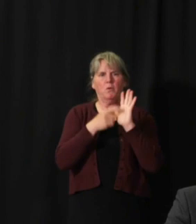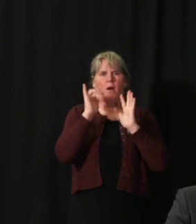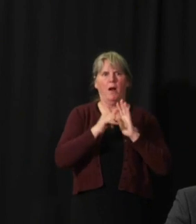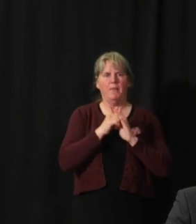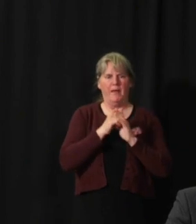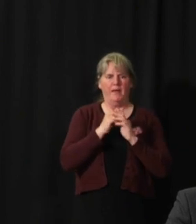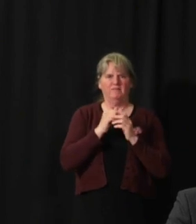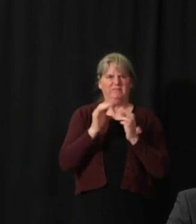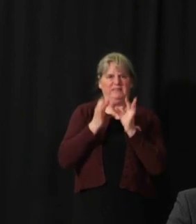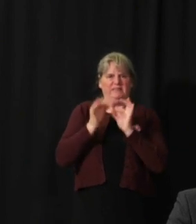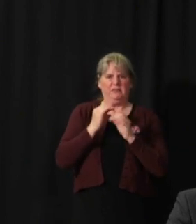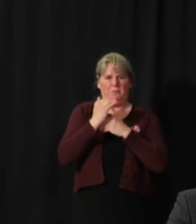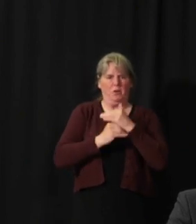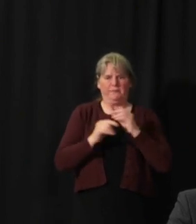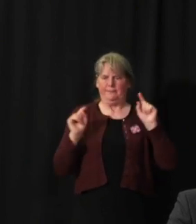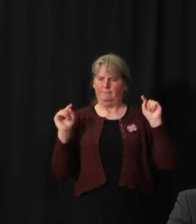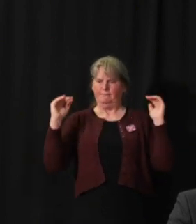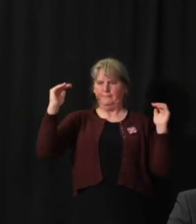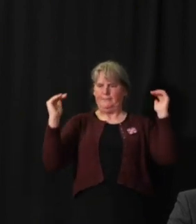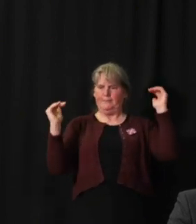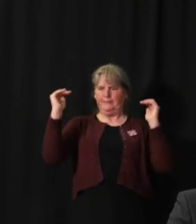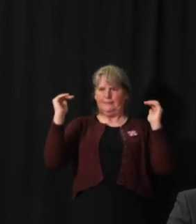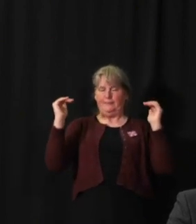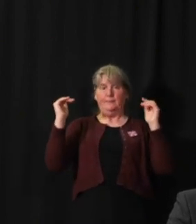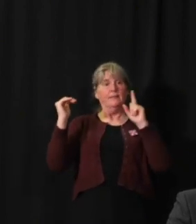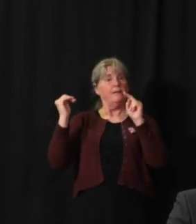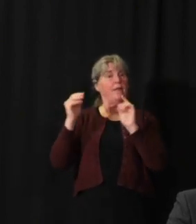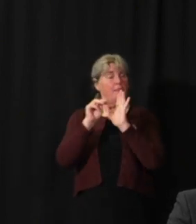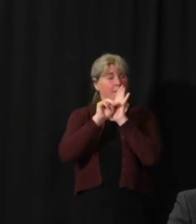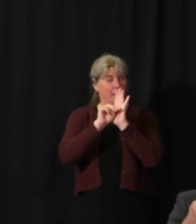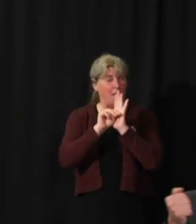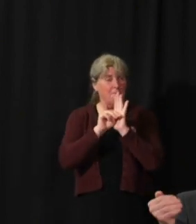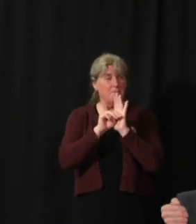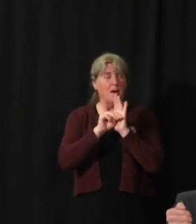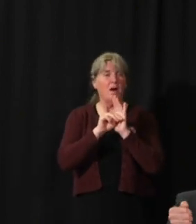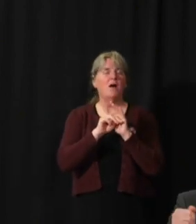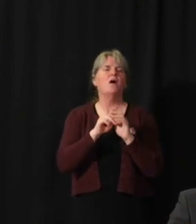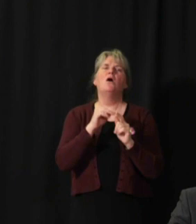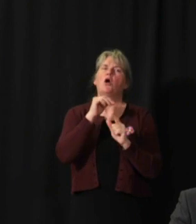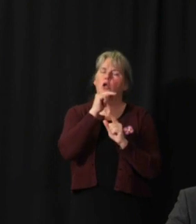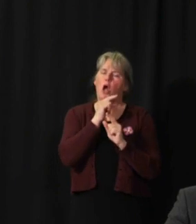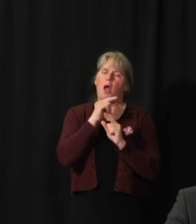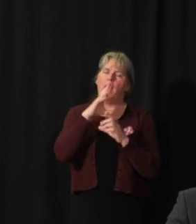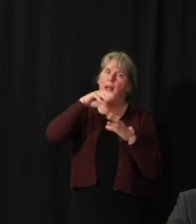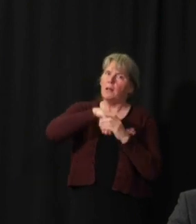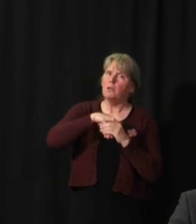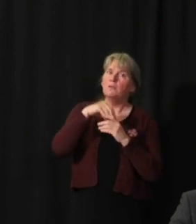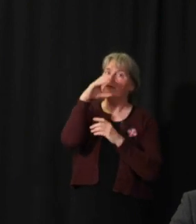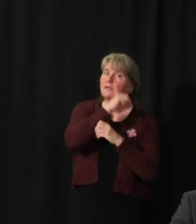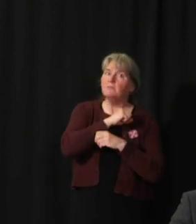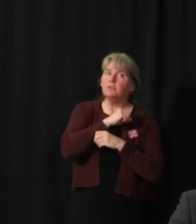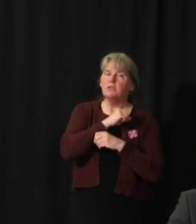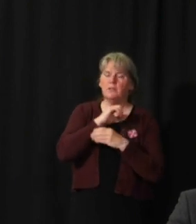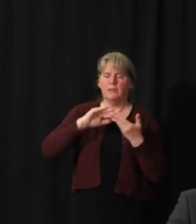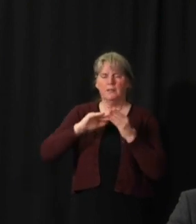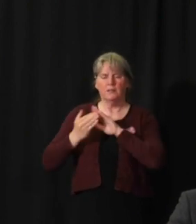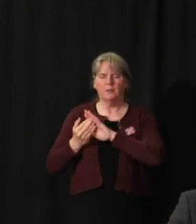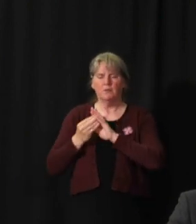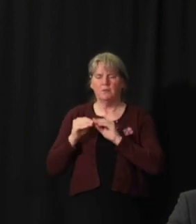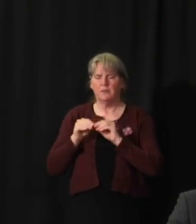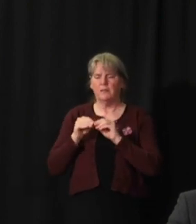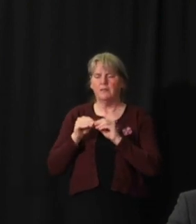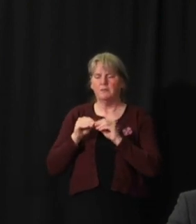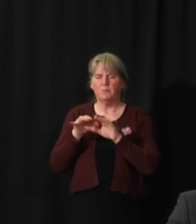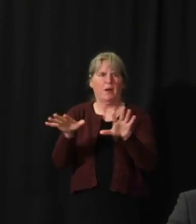And these are models that don't rely on the premise of community spread. So these are